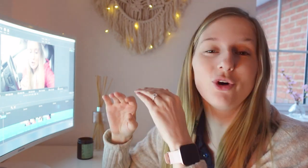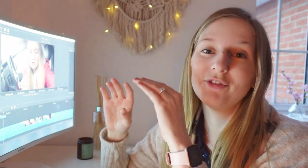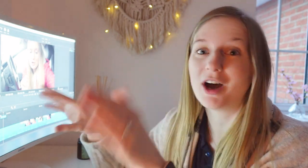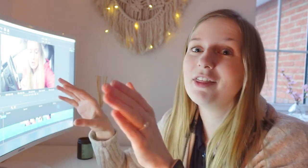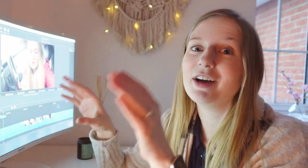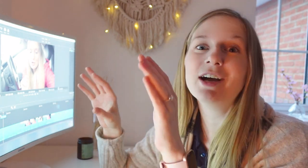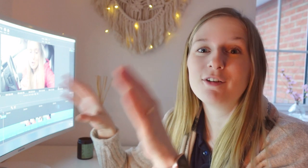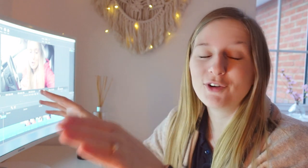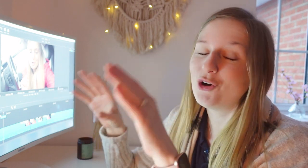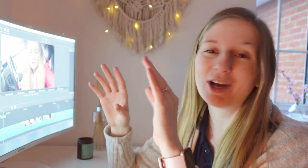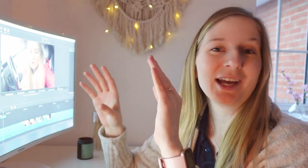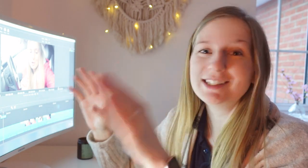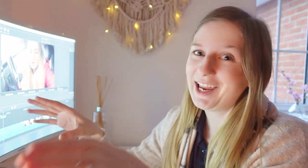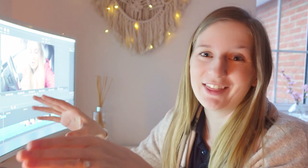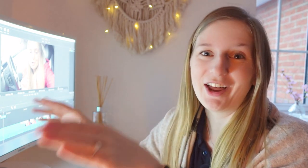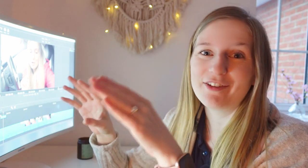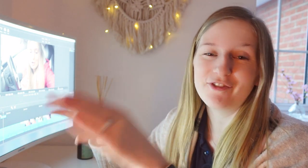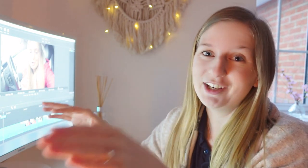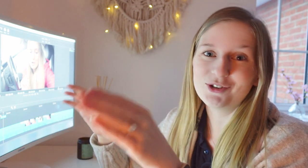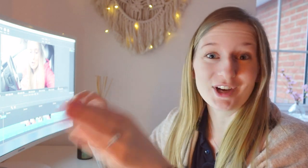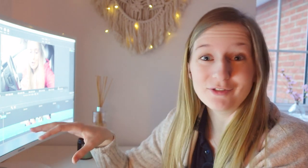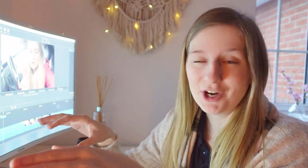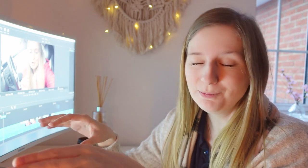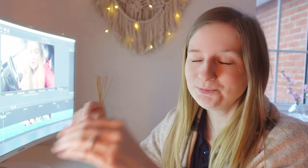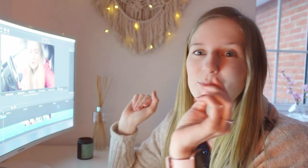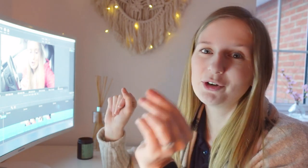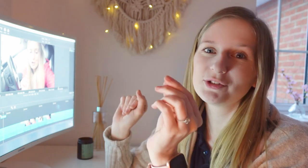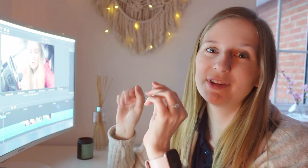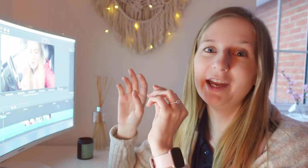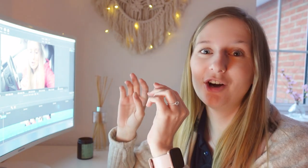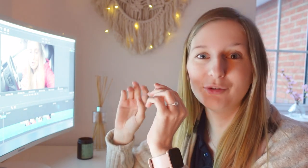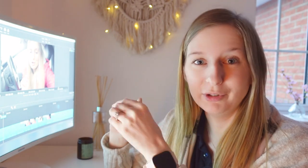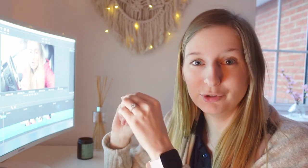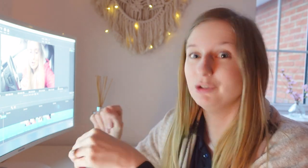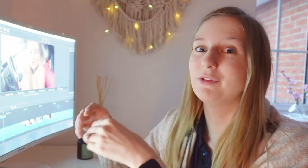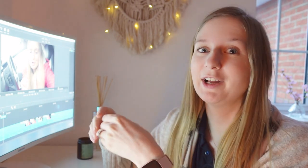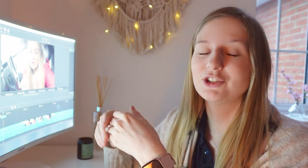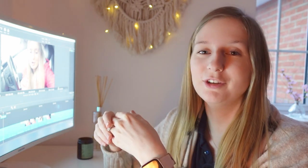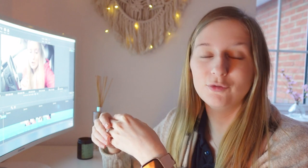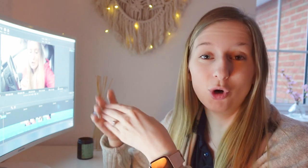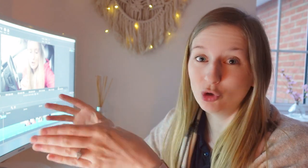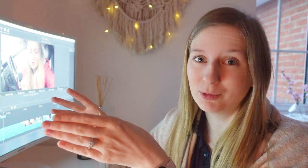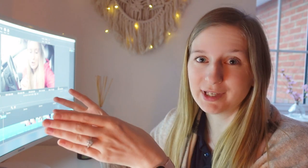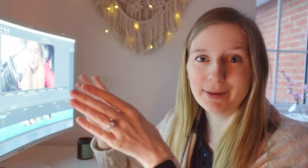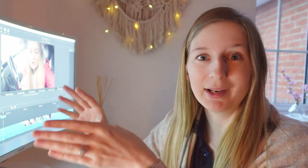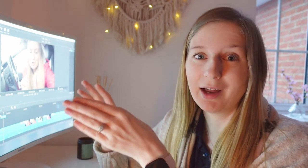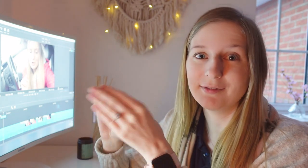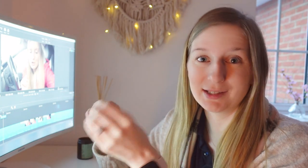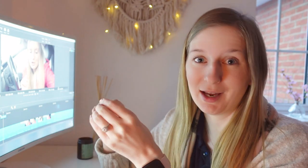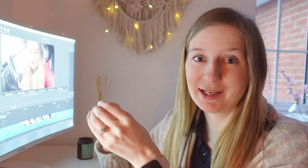lot of the other vlog day in the life videos that I've done because they are a real true reflection of what a normal day in my life is like